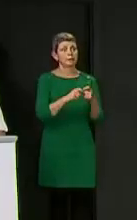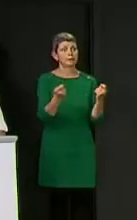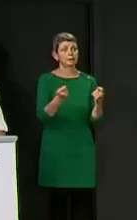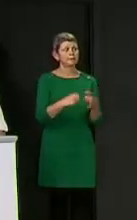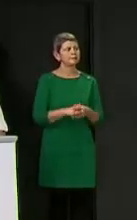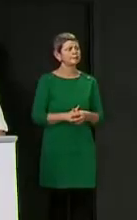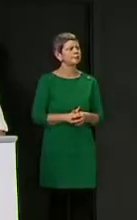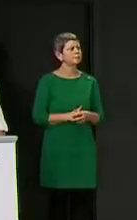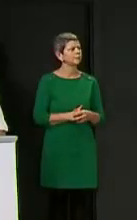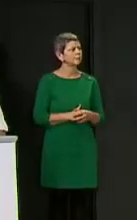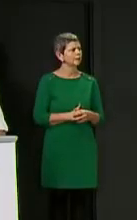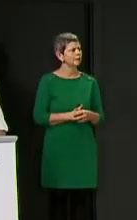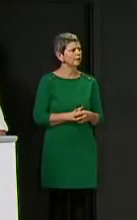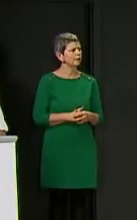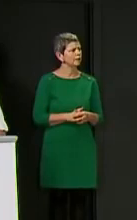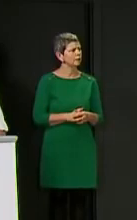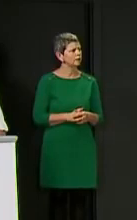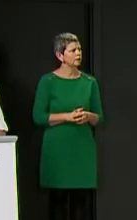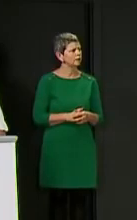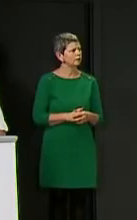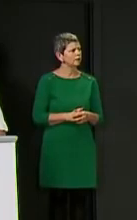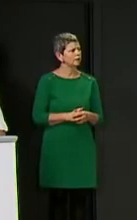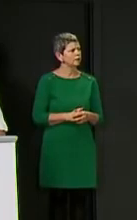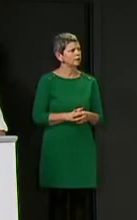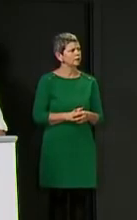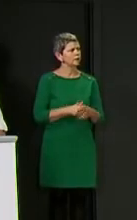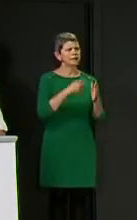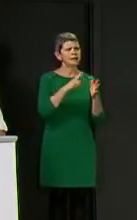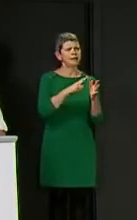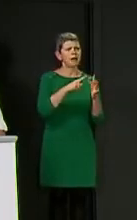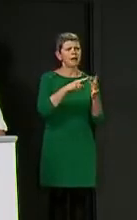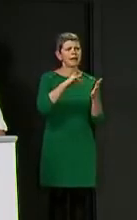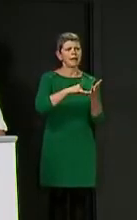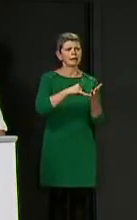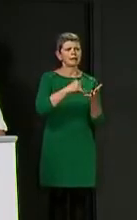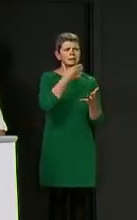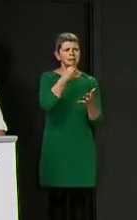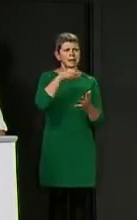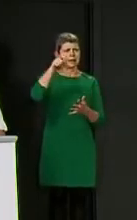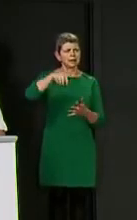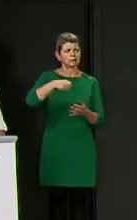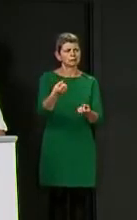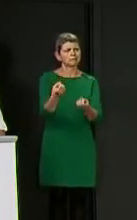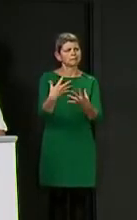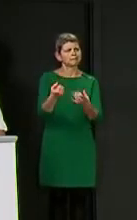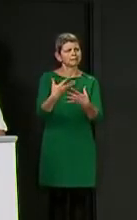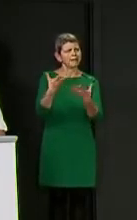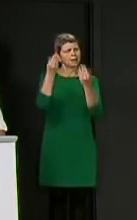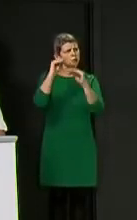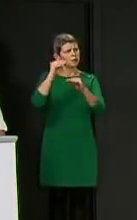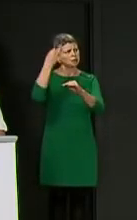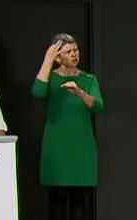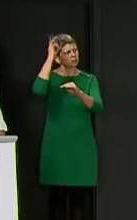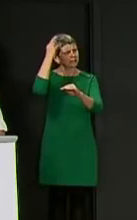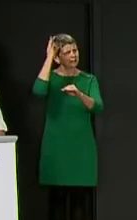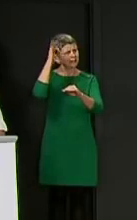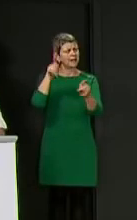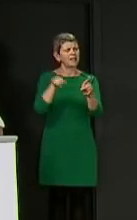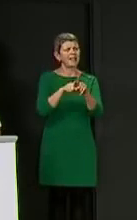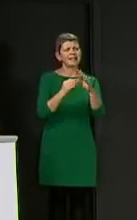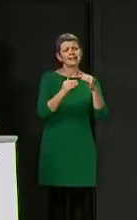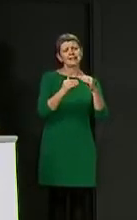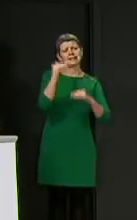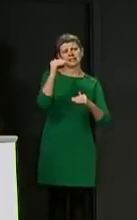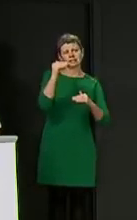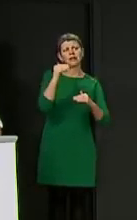Good afternoon. Larry Flanagan from the EIS this morning told the Education Committee of concerns that disadvantaged children are being